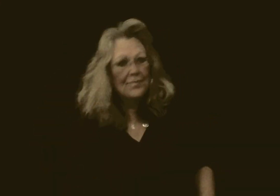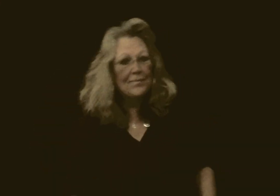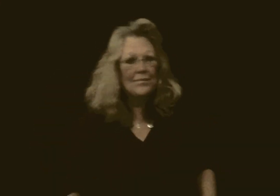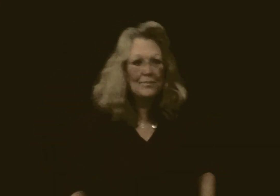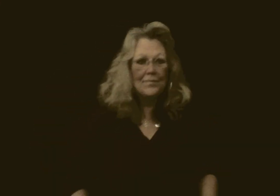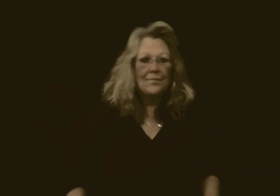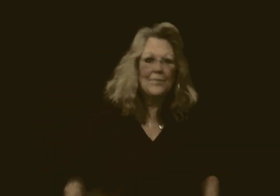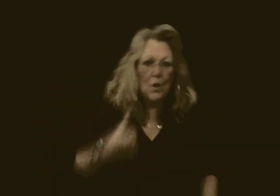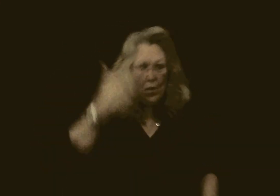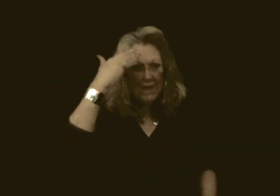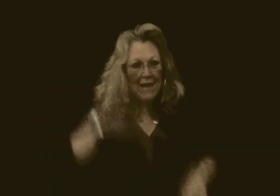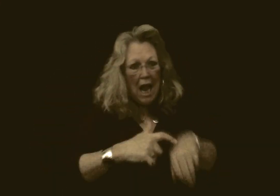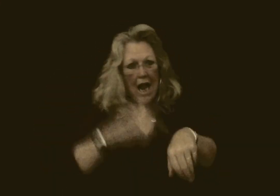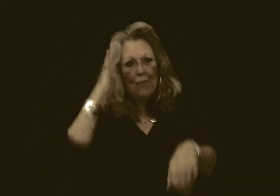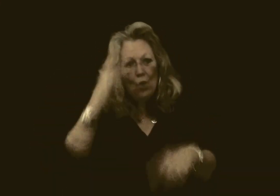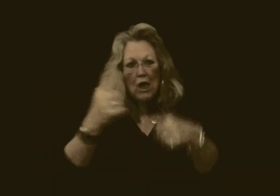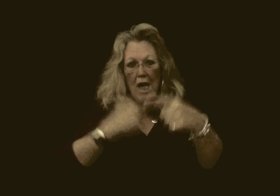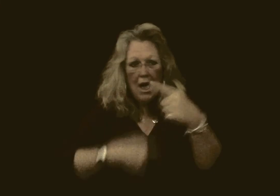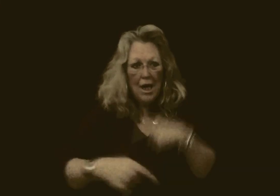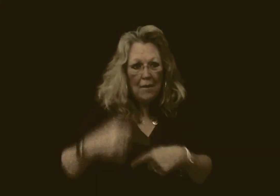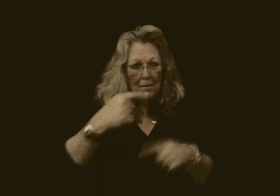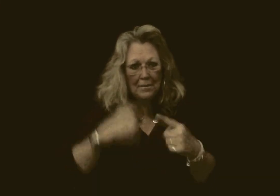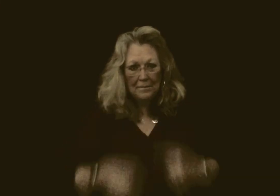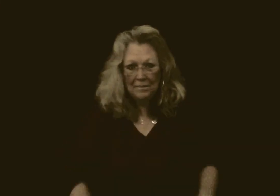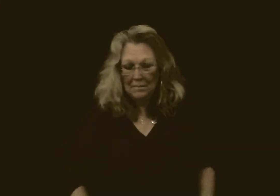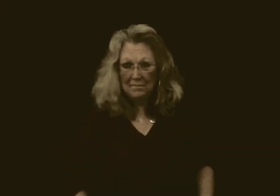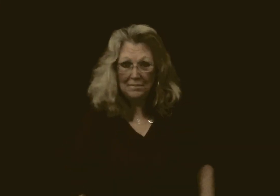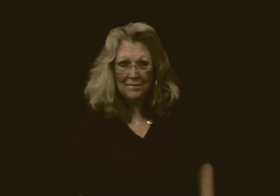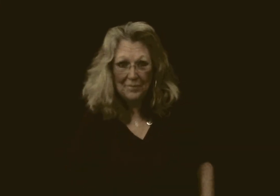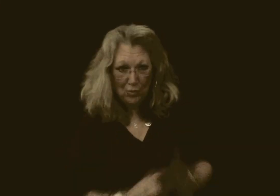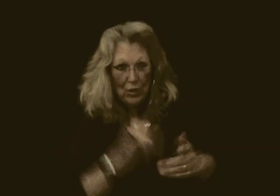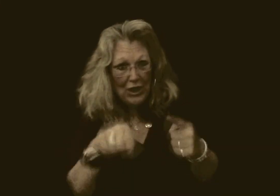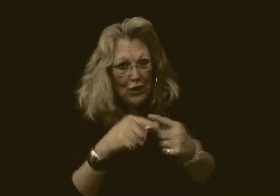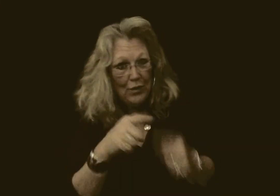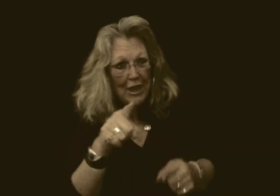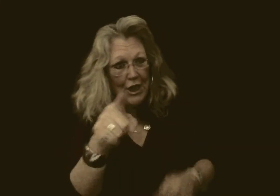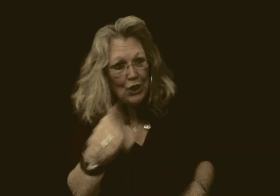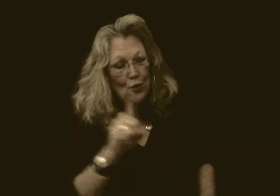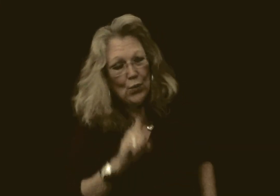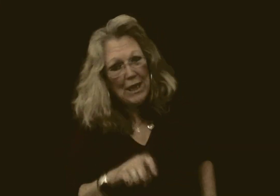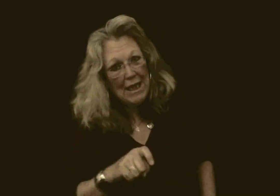I know it's time to look up I it's when you need me there